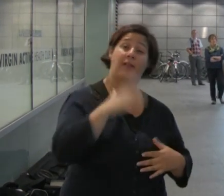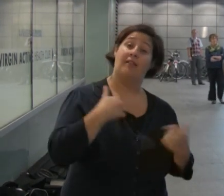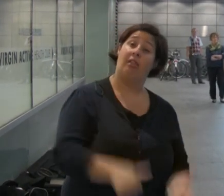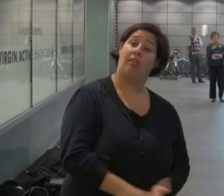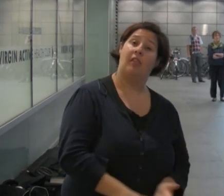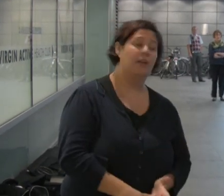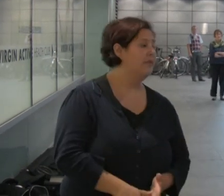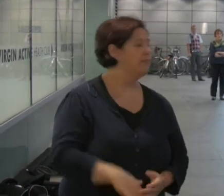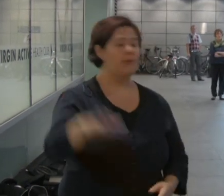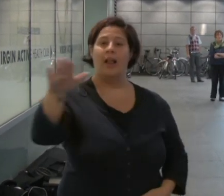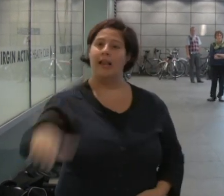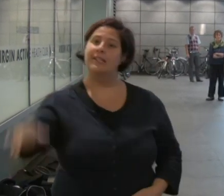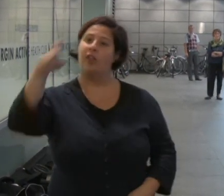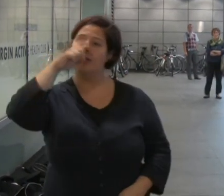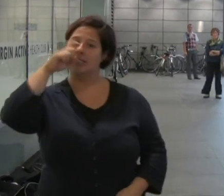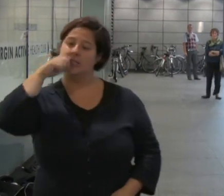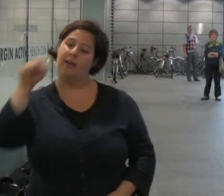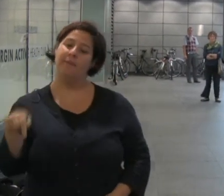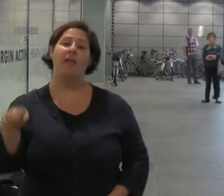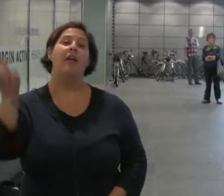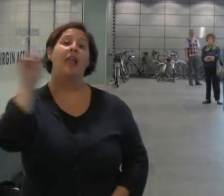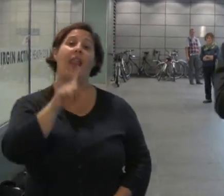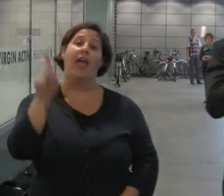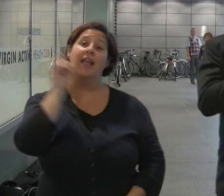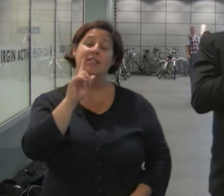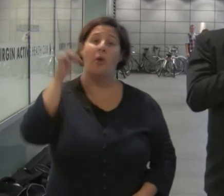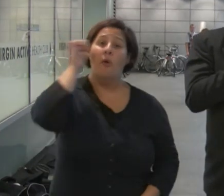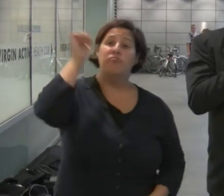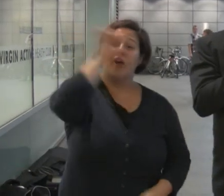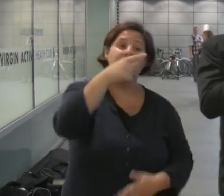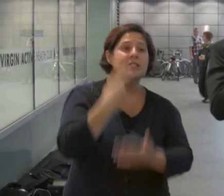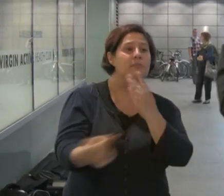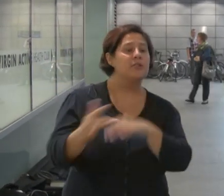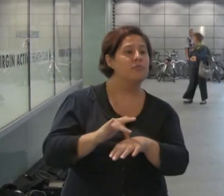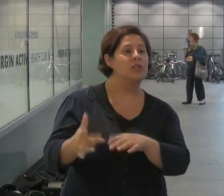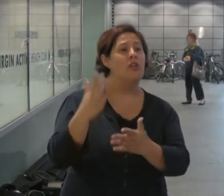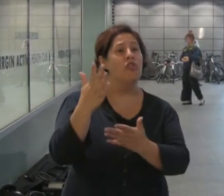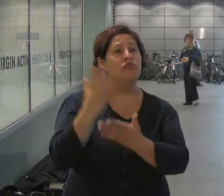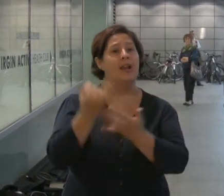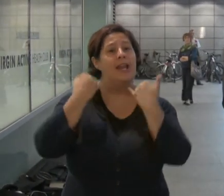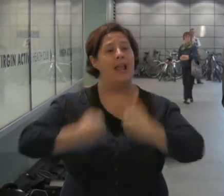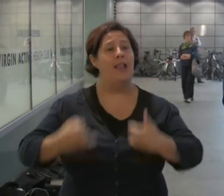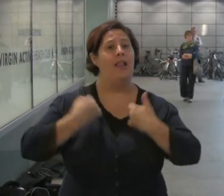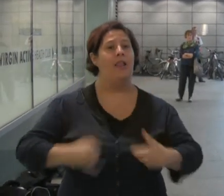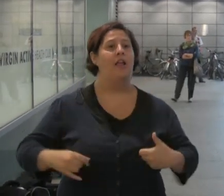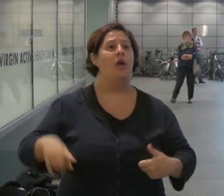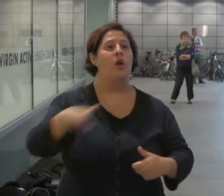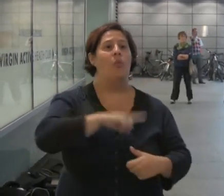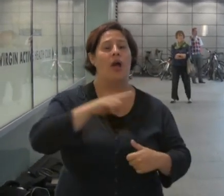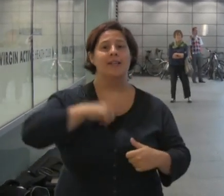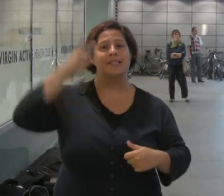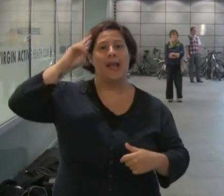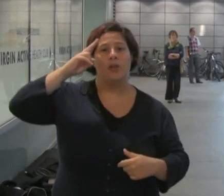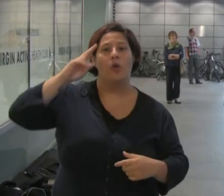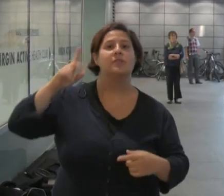Little sister. Now this lady, a bright independent professional, became very ill due to psychosis